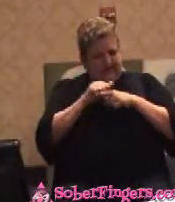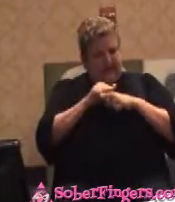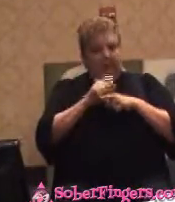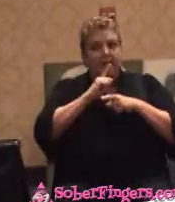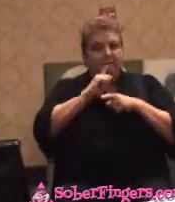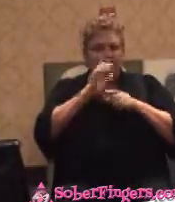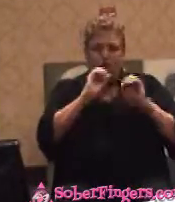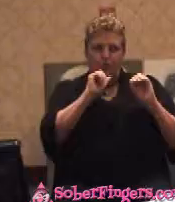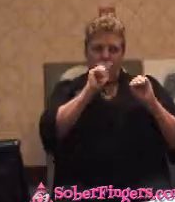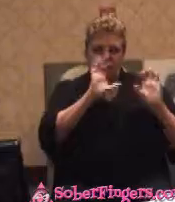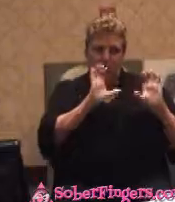I could.